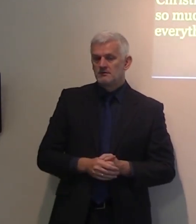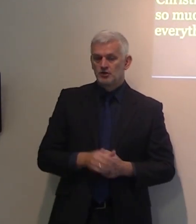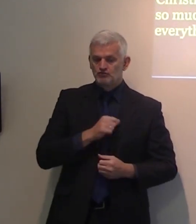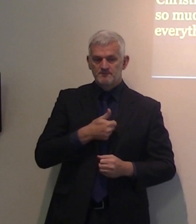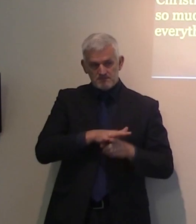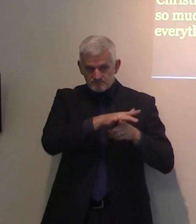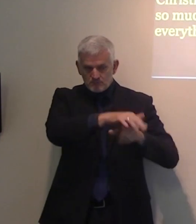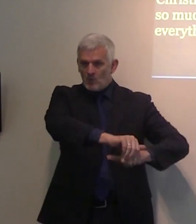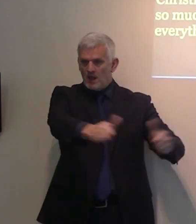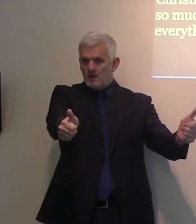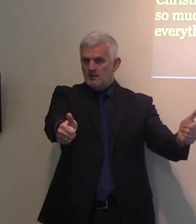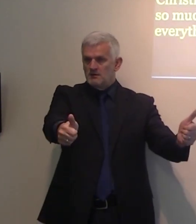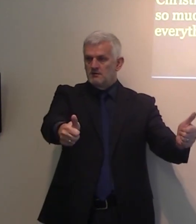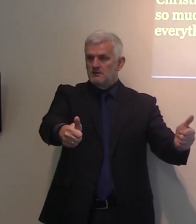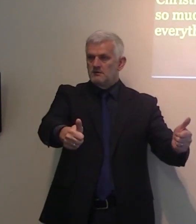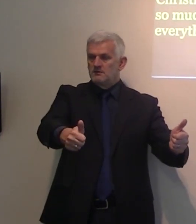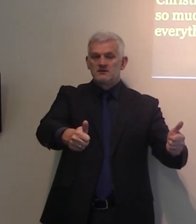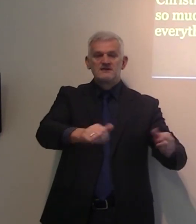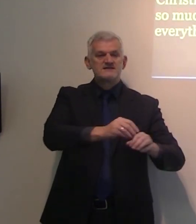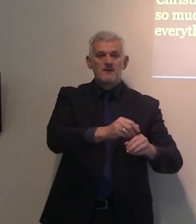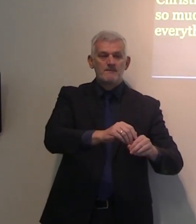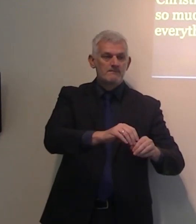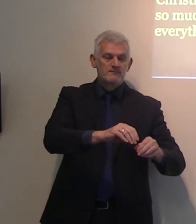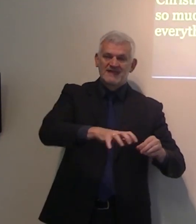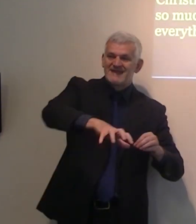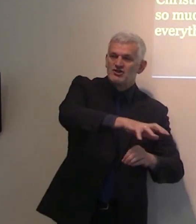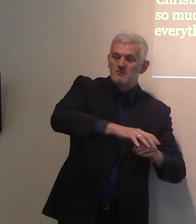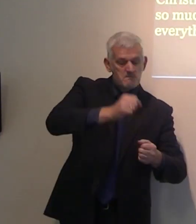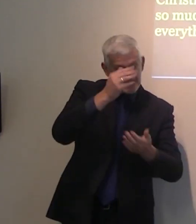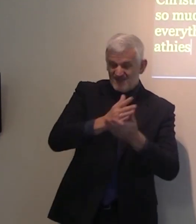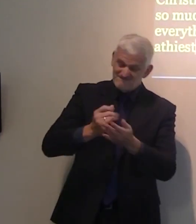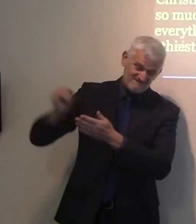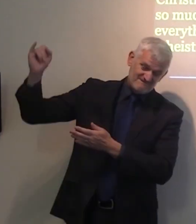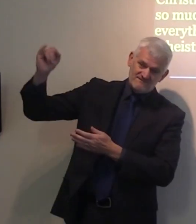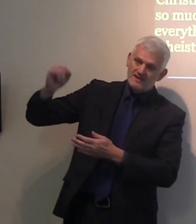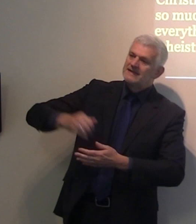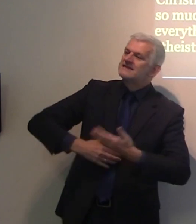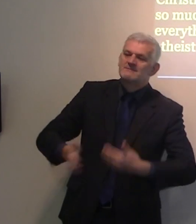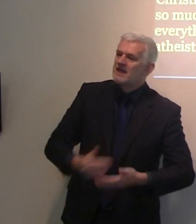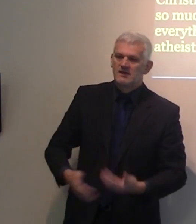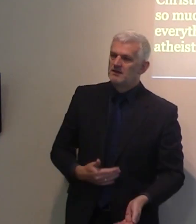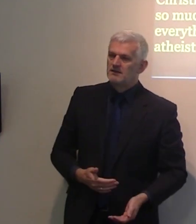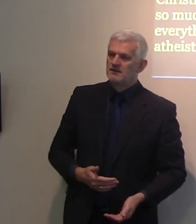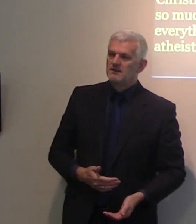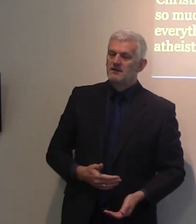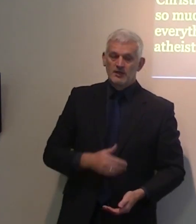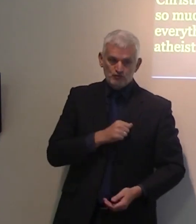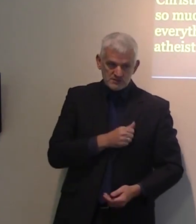in atheist nations, no matter what nation you take in this world, no matter department, you will find a stamp